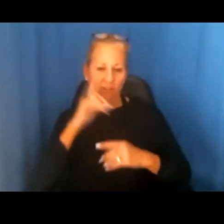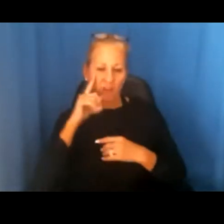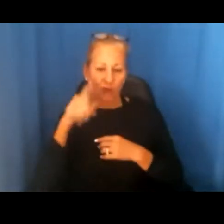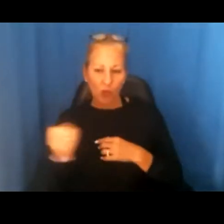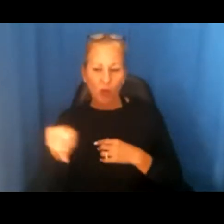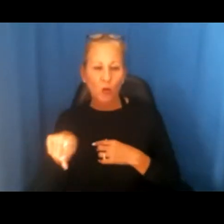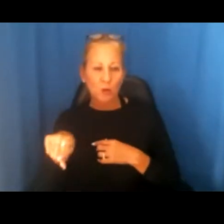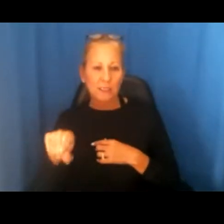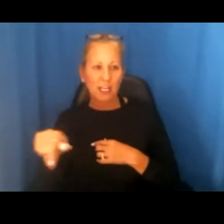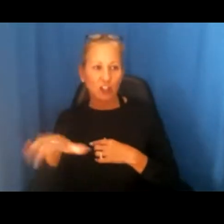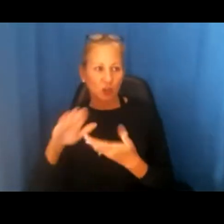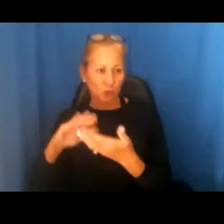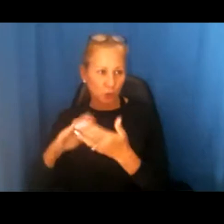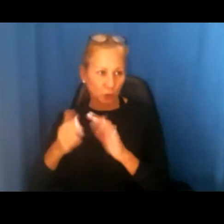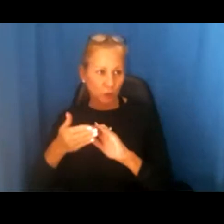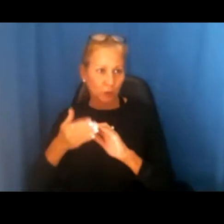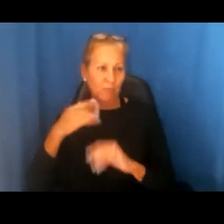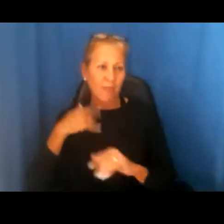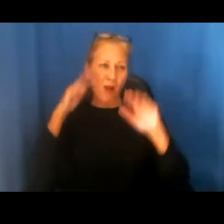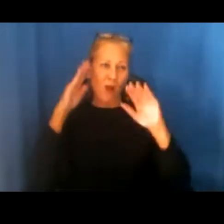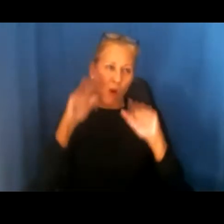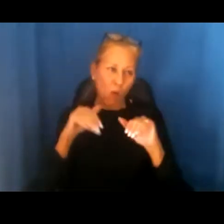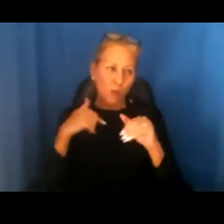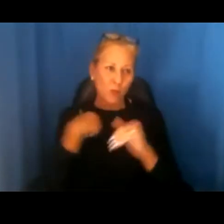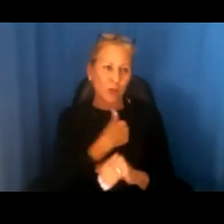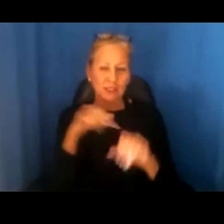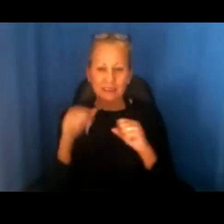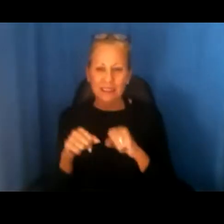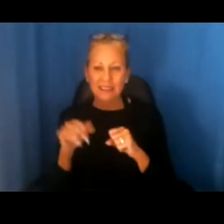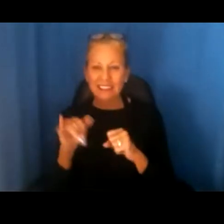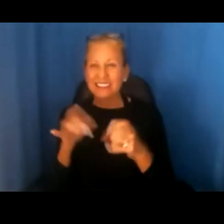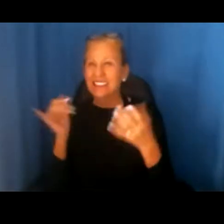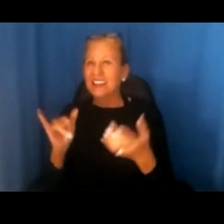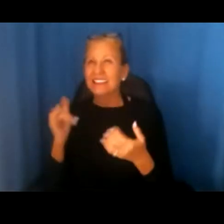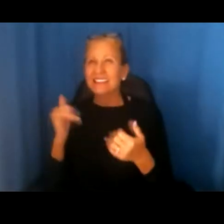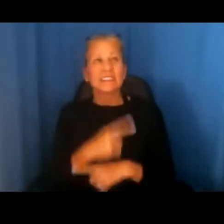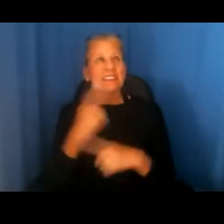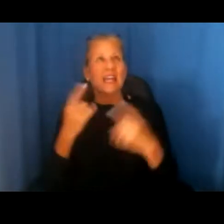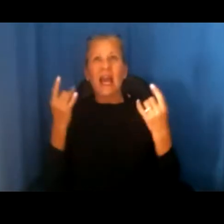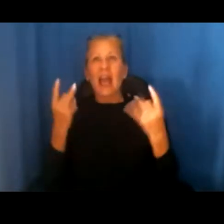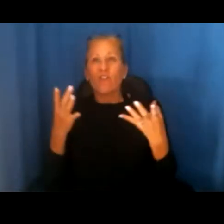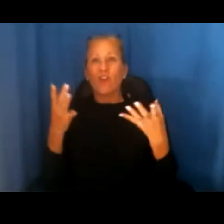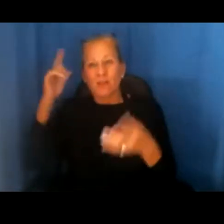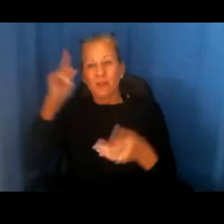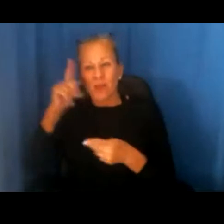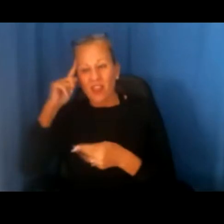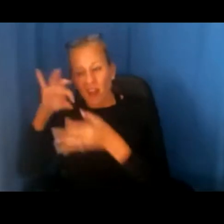Pacific Islanders. I hope we can bring this hateful association with the pandemic to